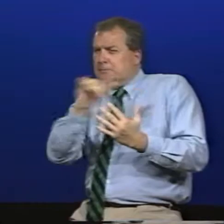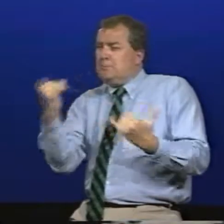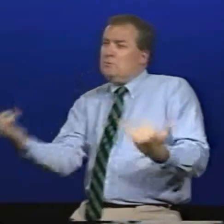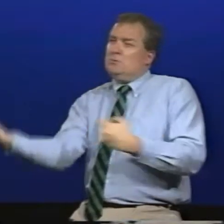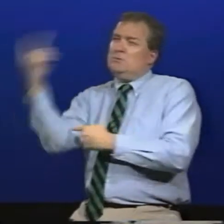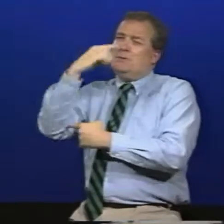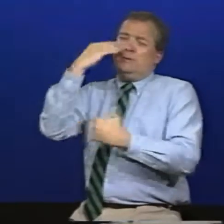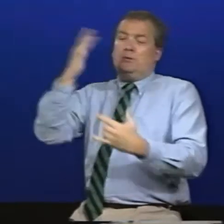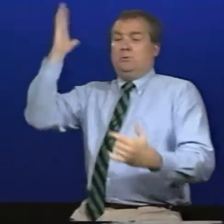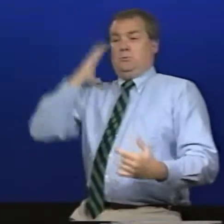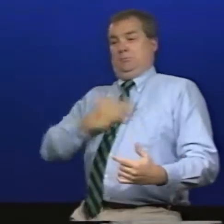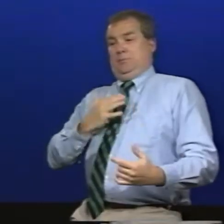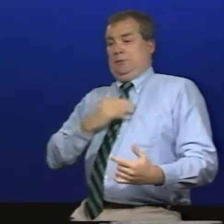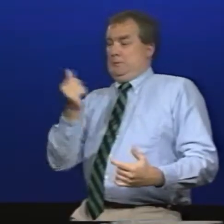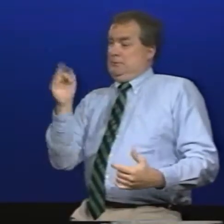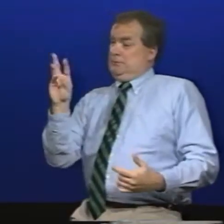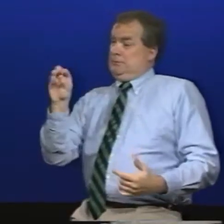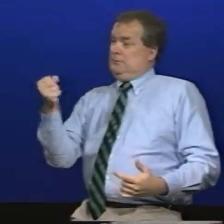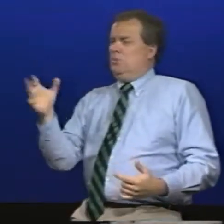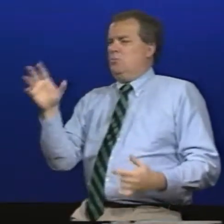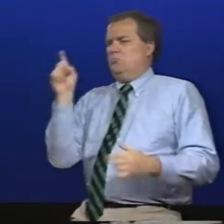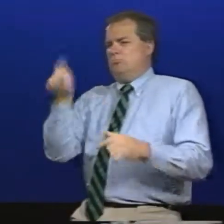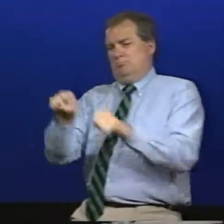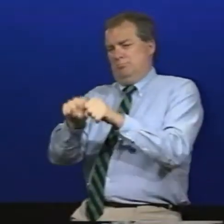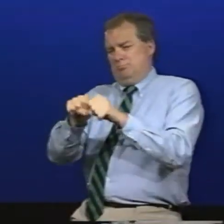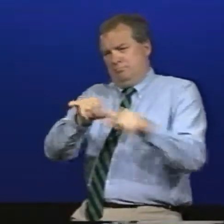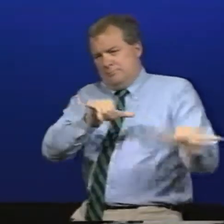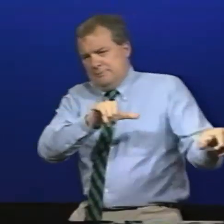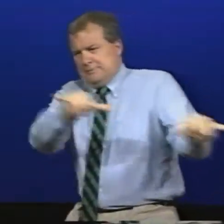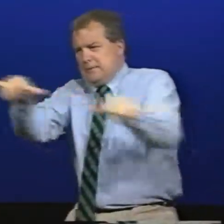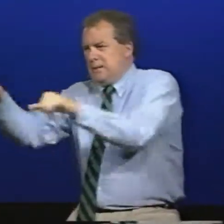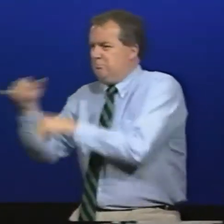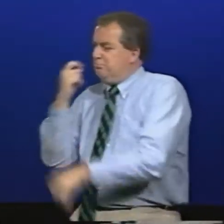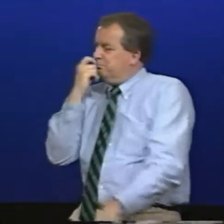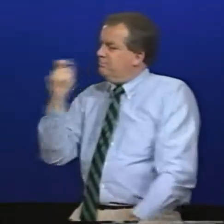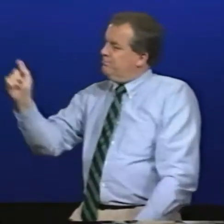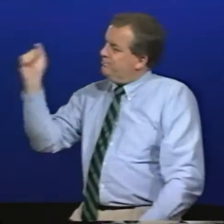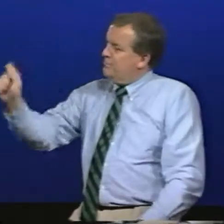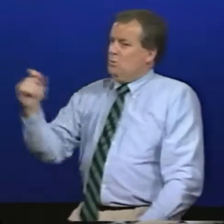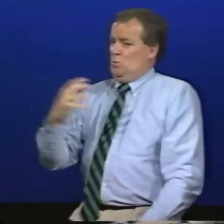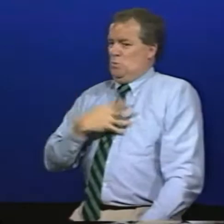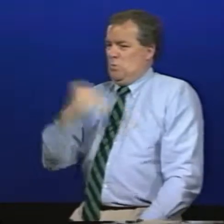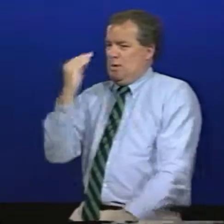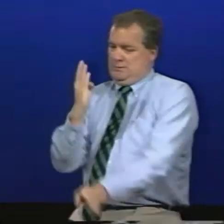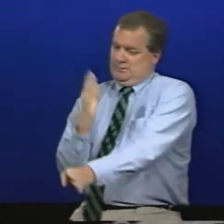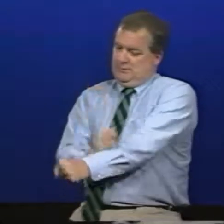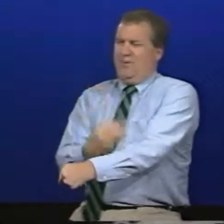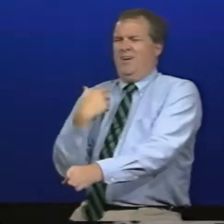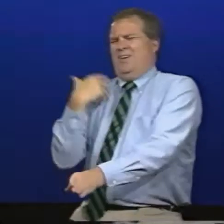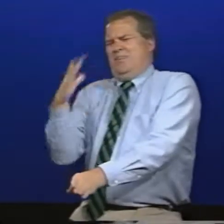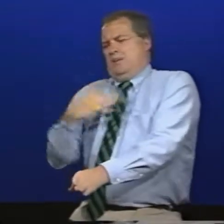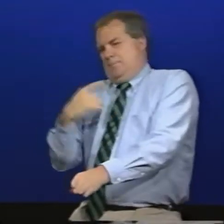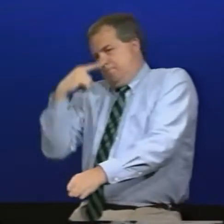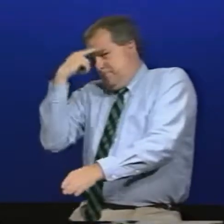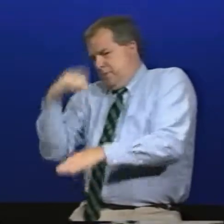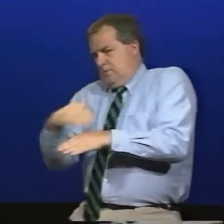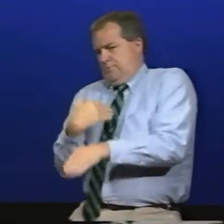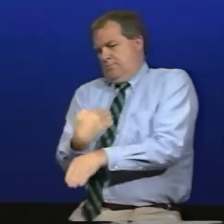and colleges the uniforms and shoes have to be the same especially in my time in the 1960s we also were required to have